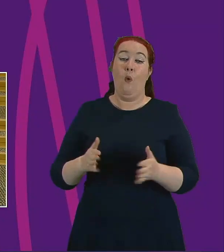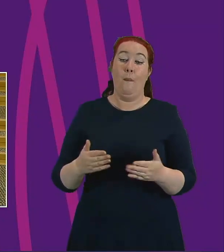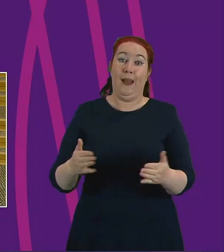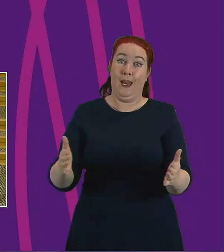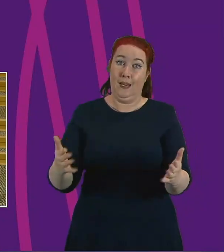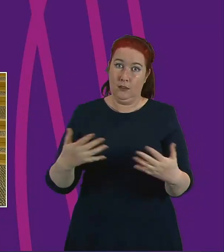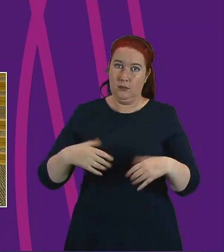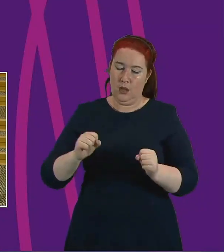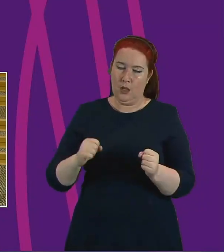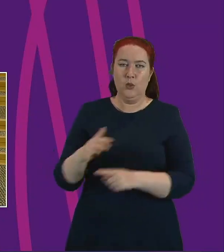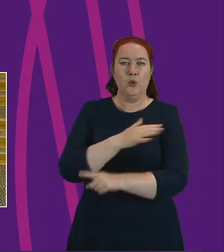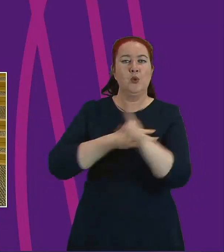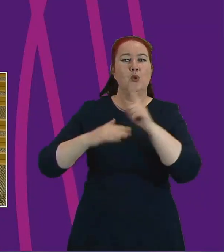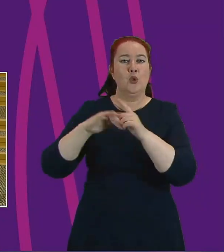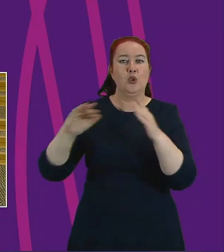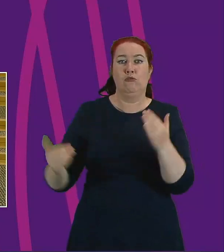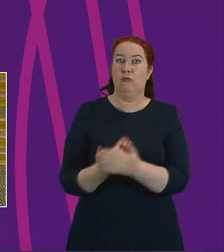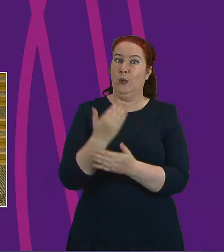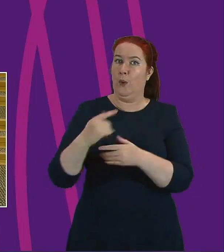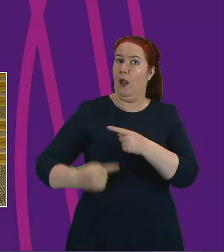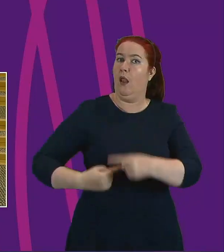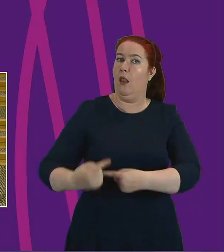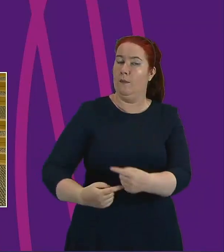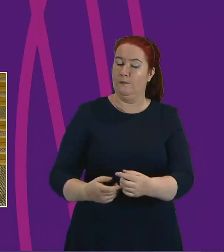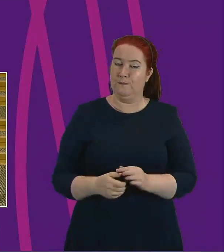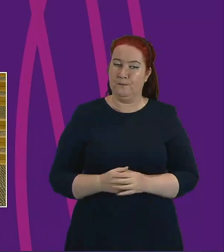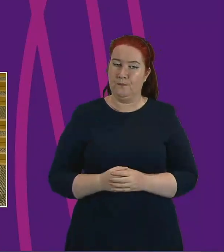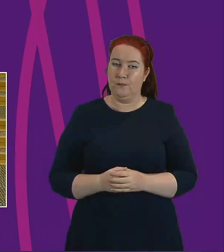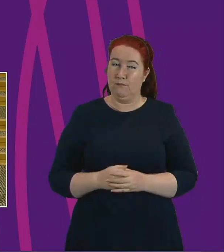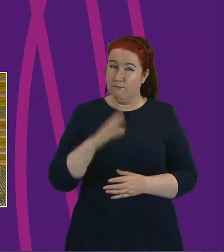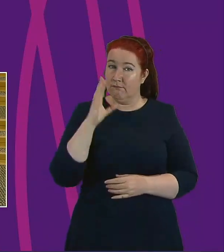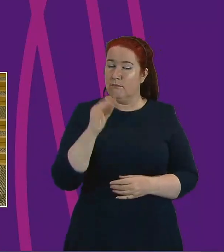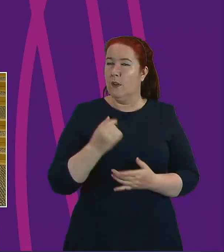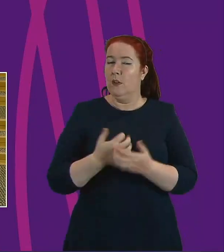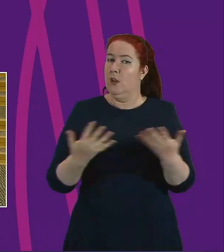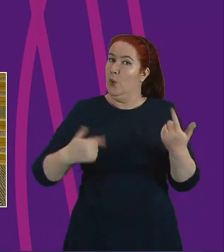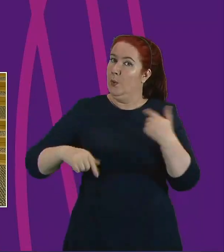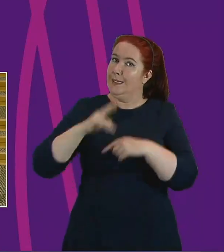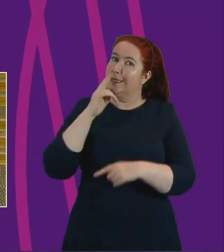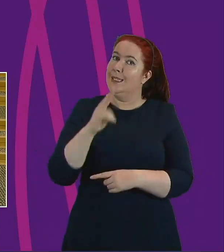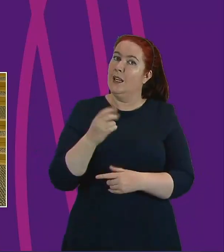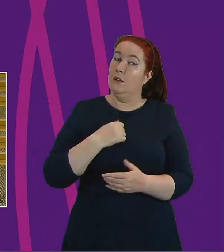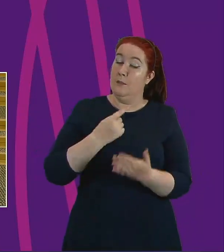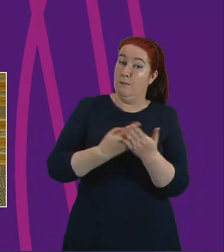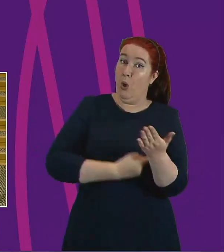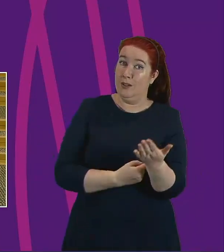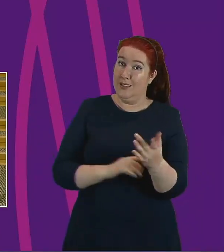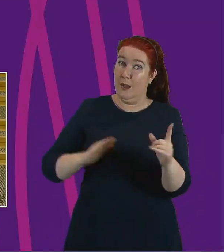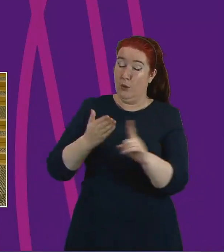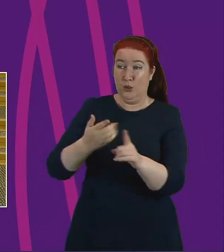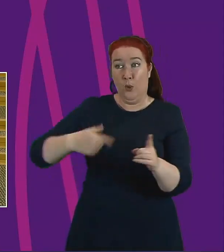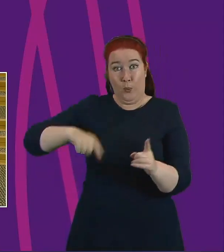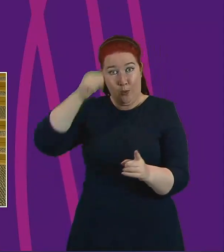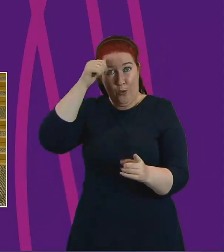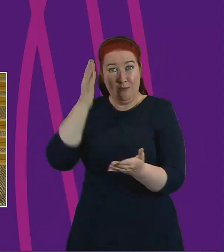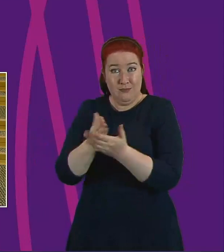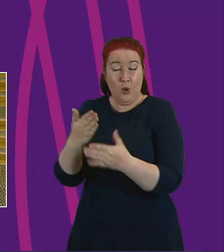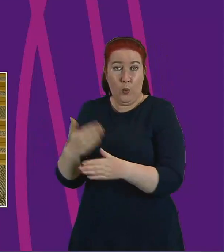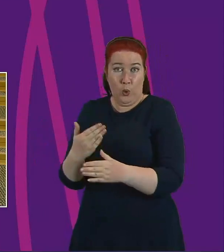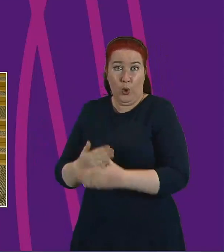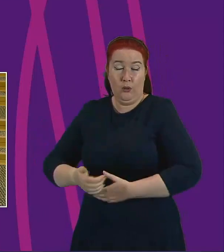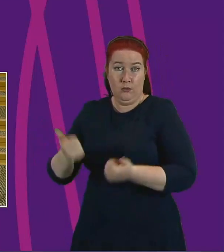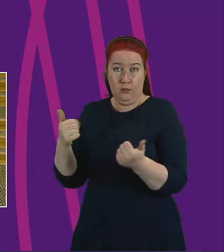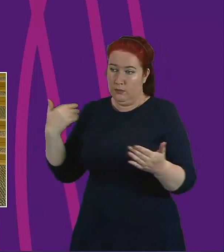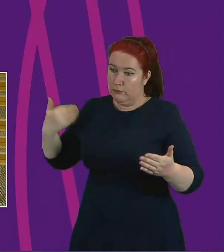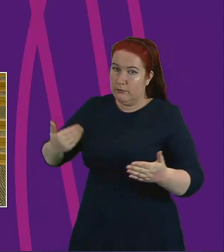social renewal. Presiding officer, much of what we are seeing in action are policy approaches that we all know work, delivering outcomes